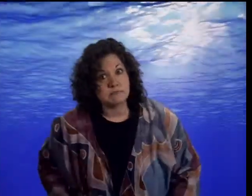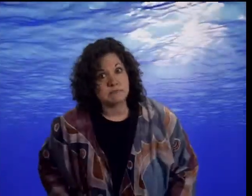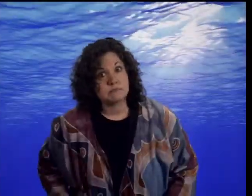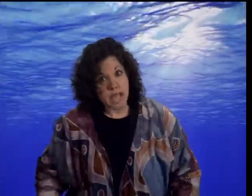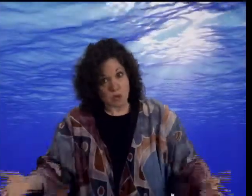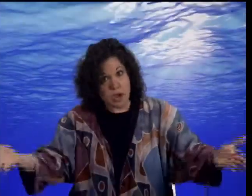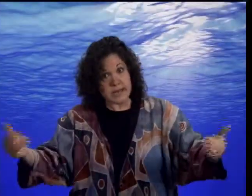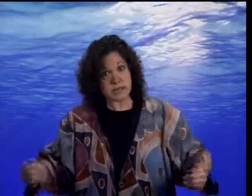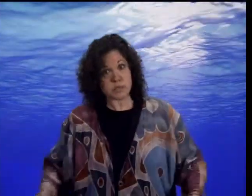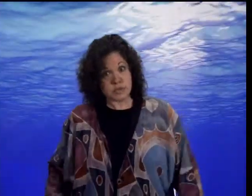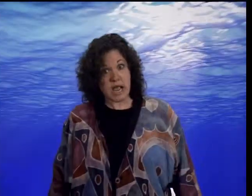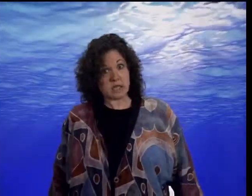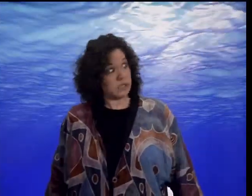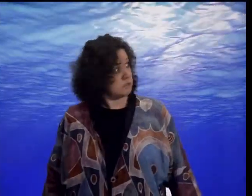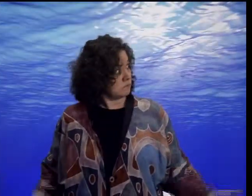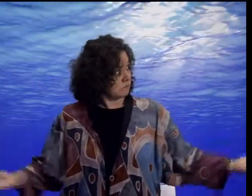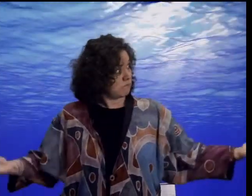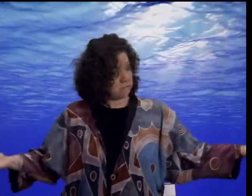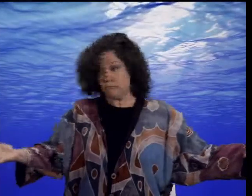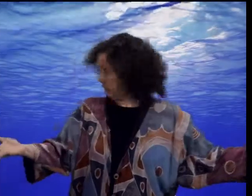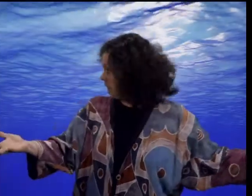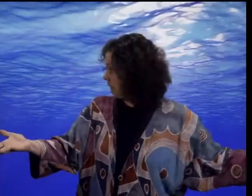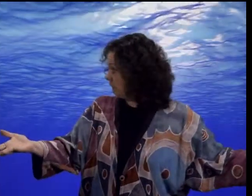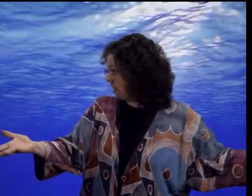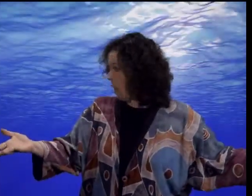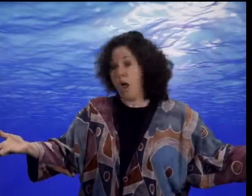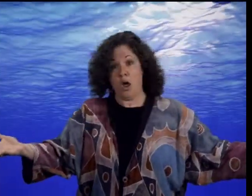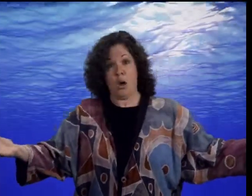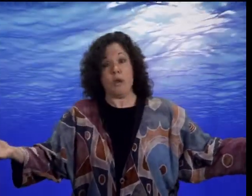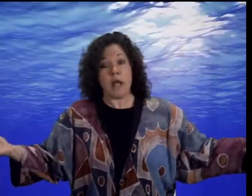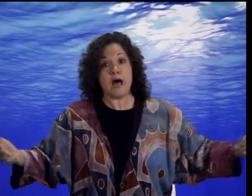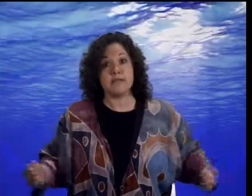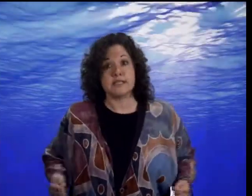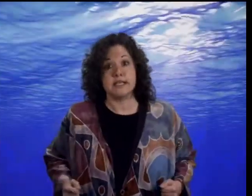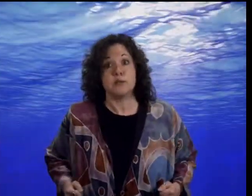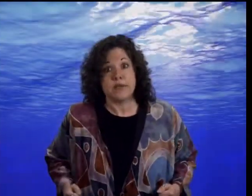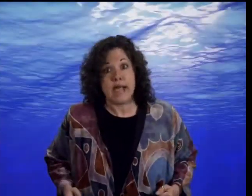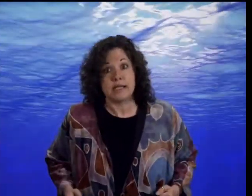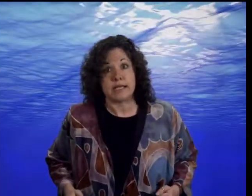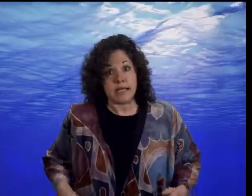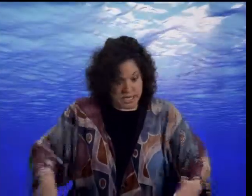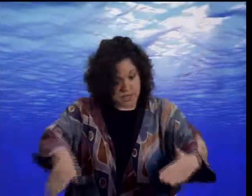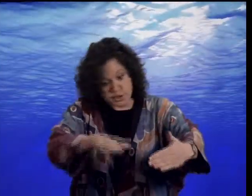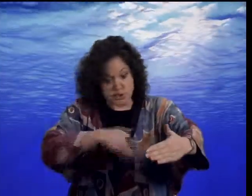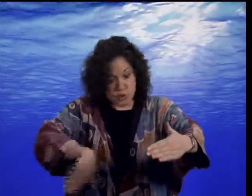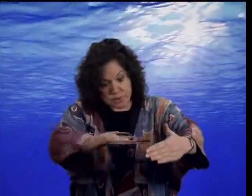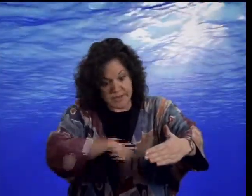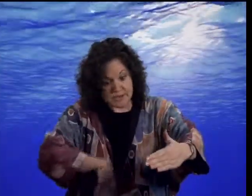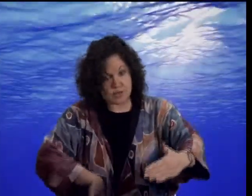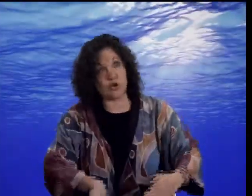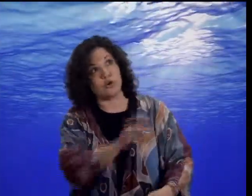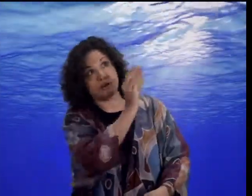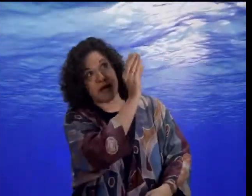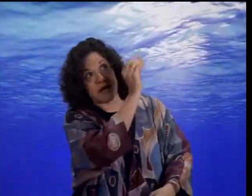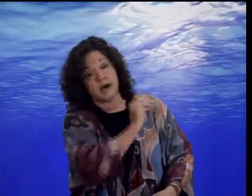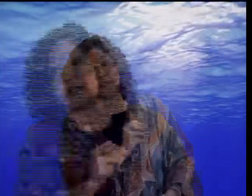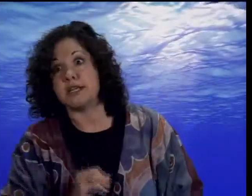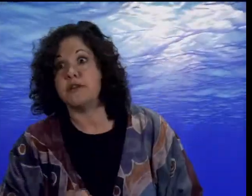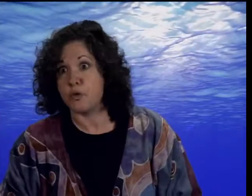And what is reality? Hmm? Well, obviously, reality is swimming in circles and hunting for